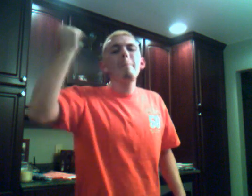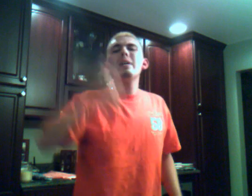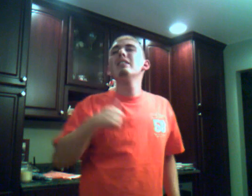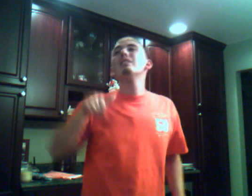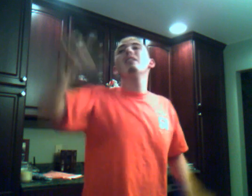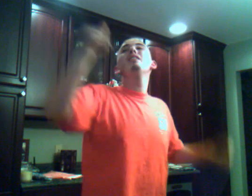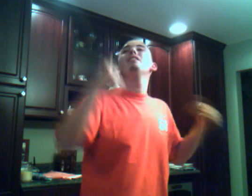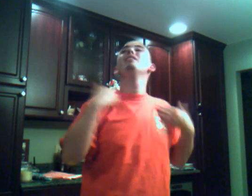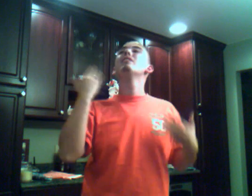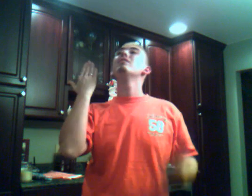best of me